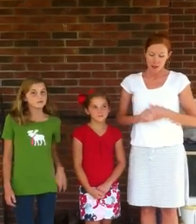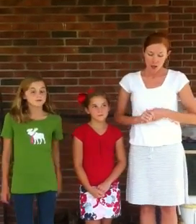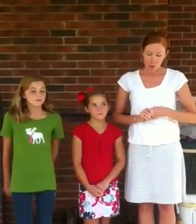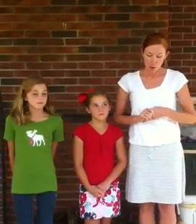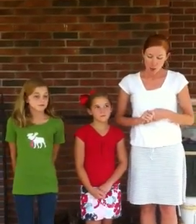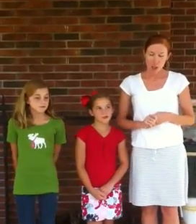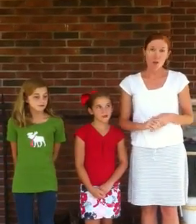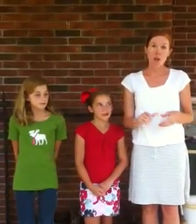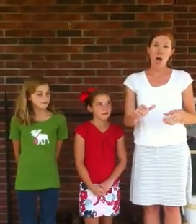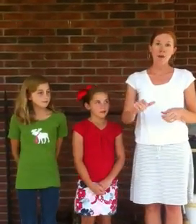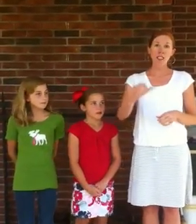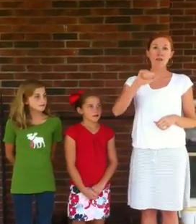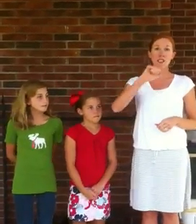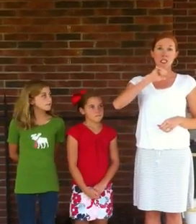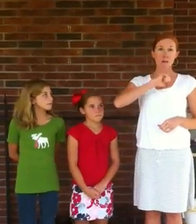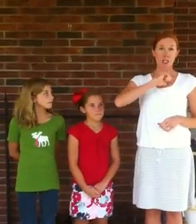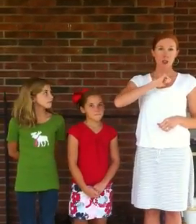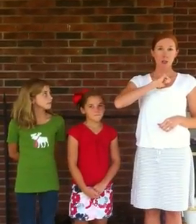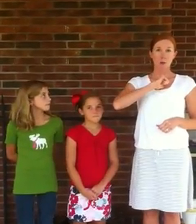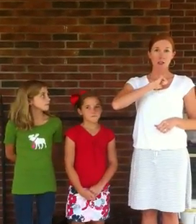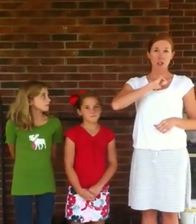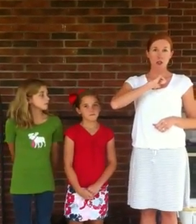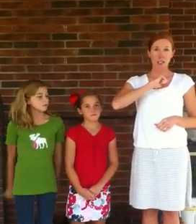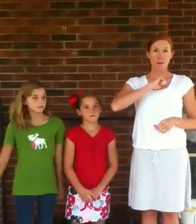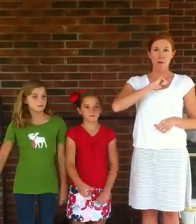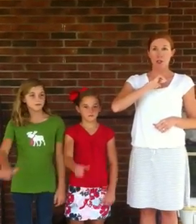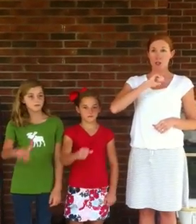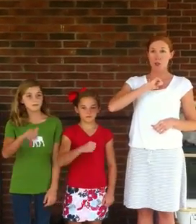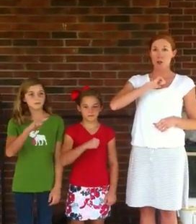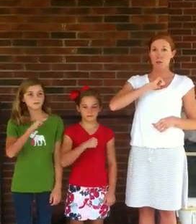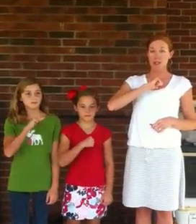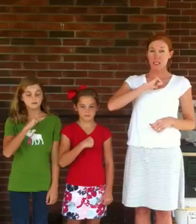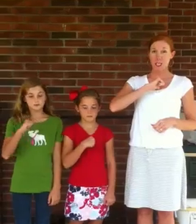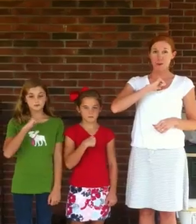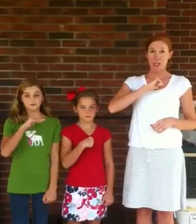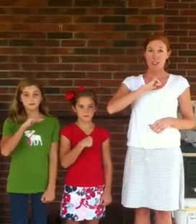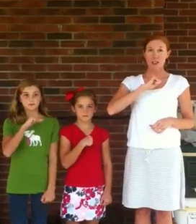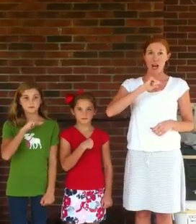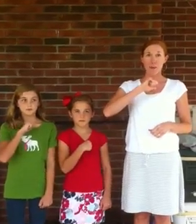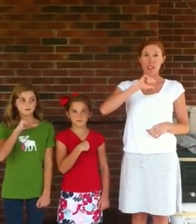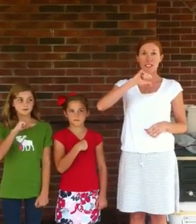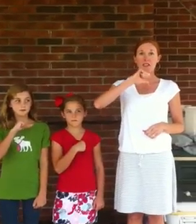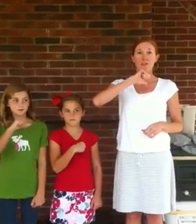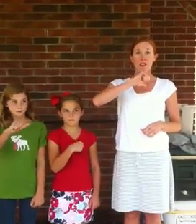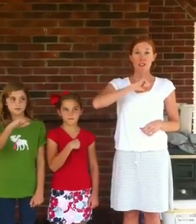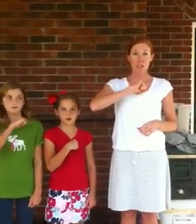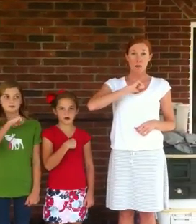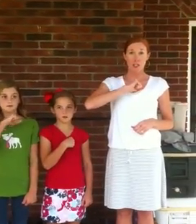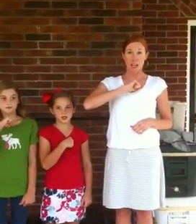Alright, we're going to do nominative subject. You're going to point to yourself because you can be the subject. Nominative subject.